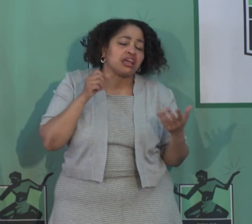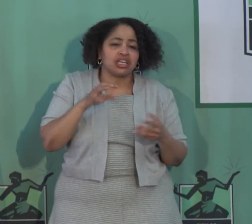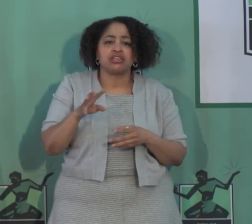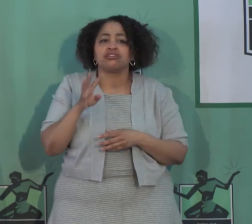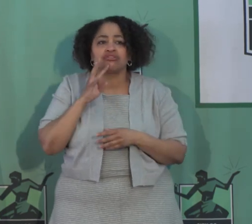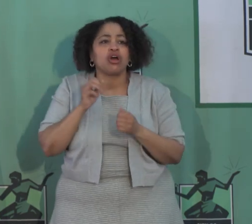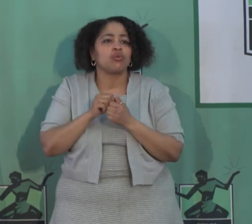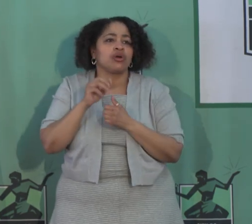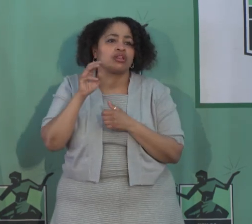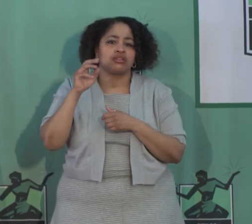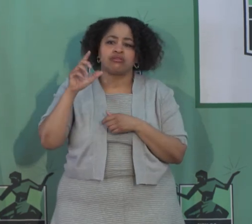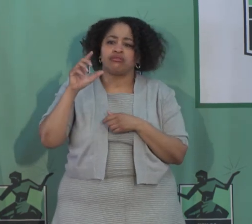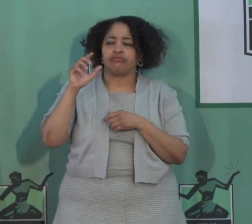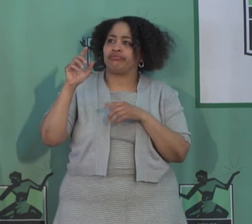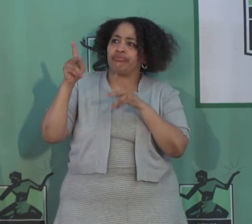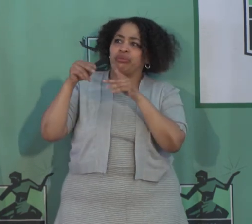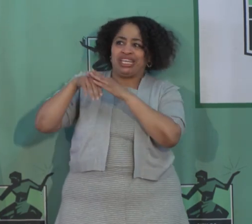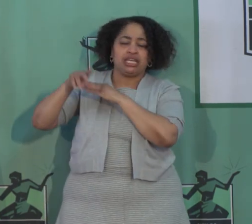Wright Lassiter.